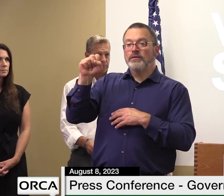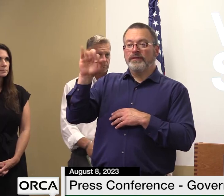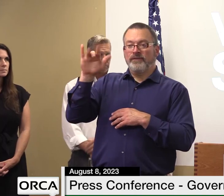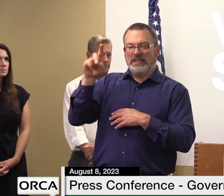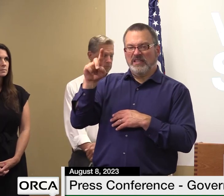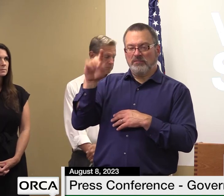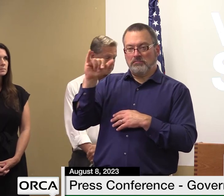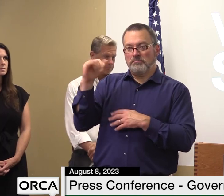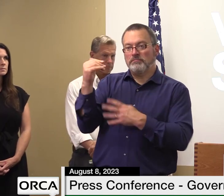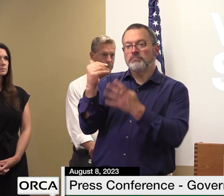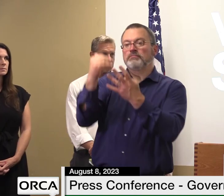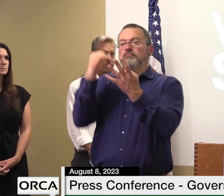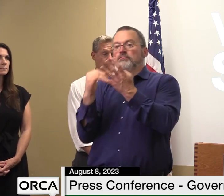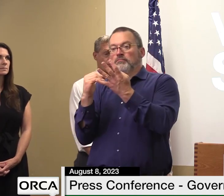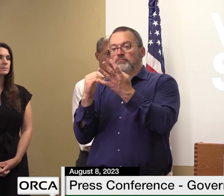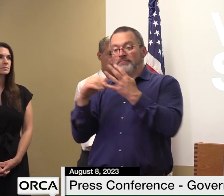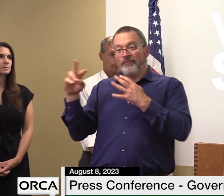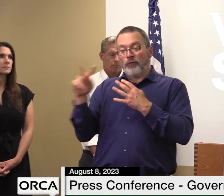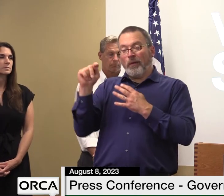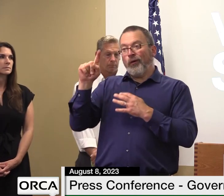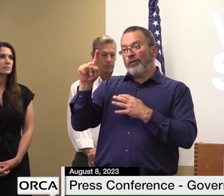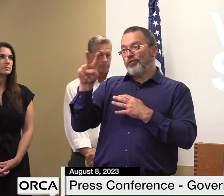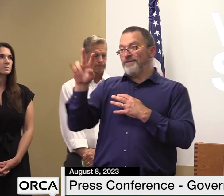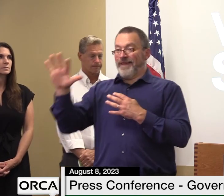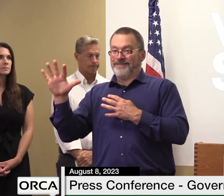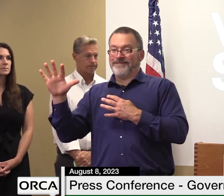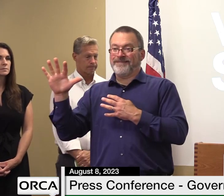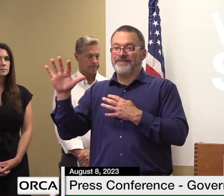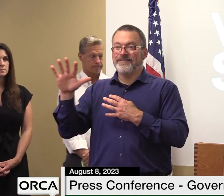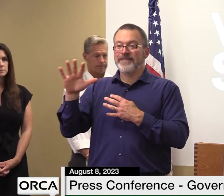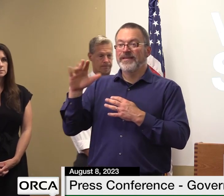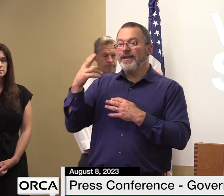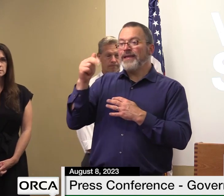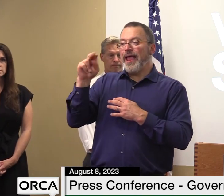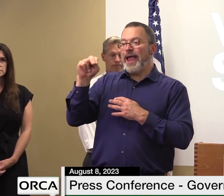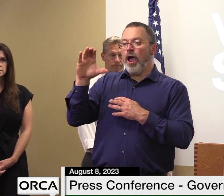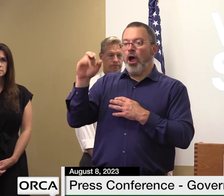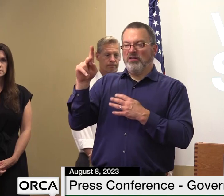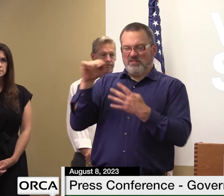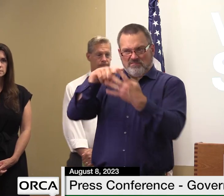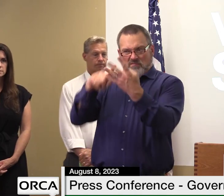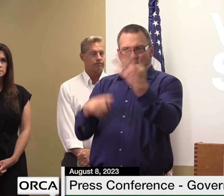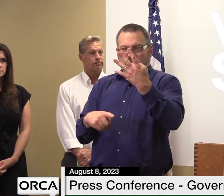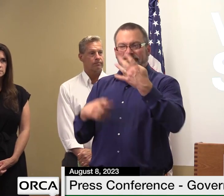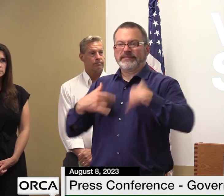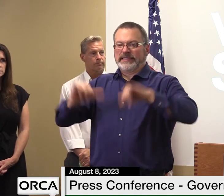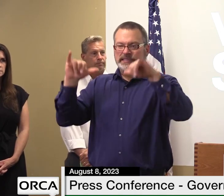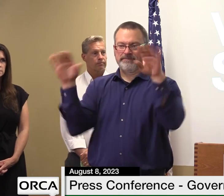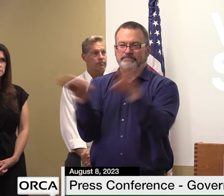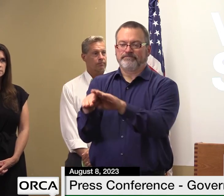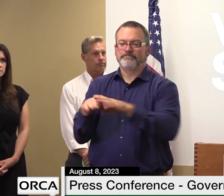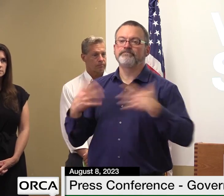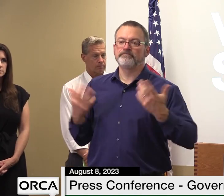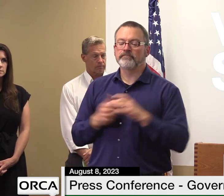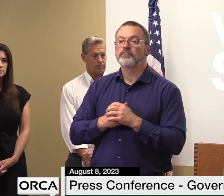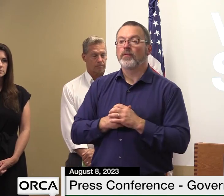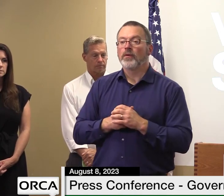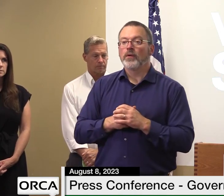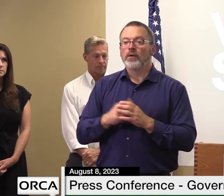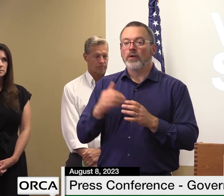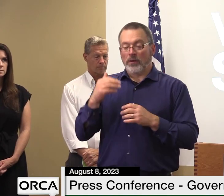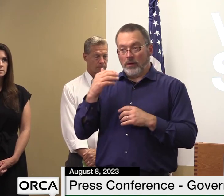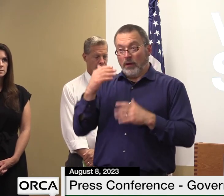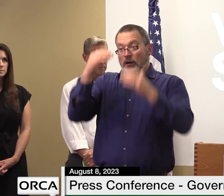vermont 125 in hancock seven roads remain partially open